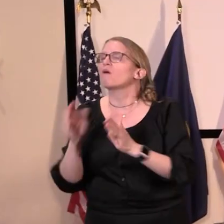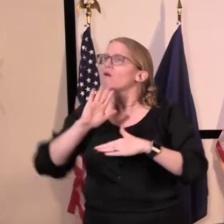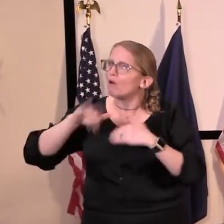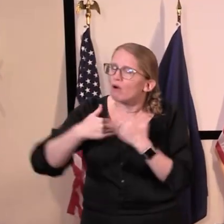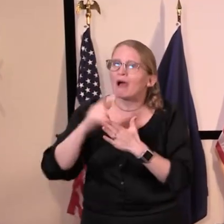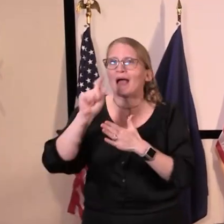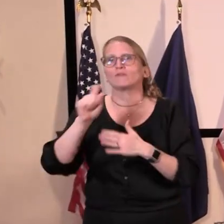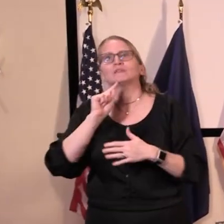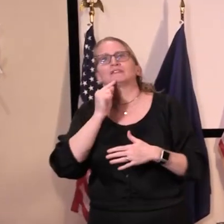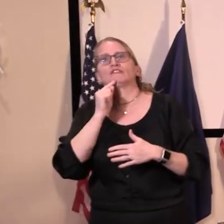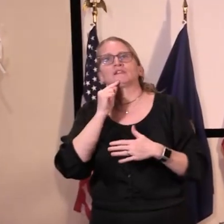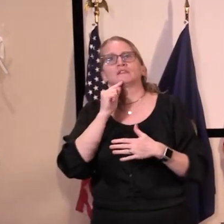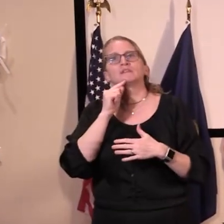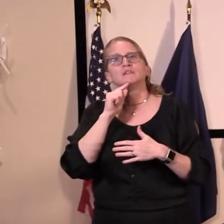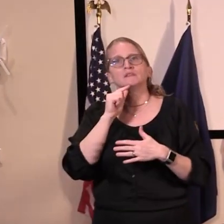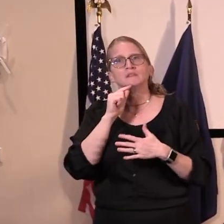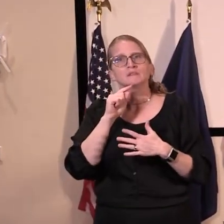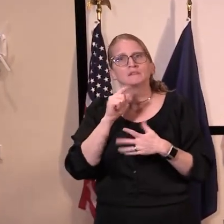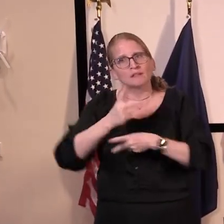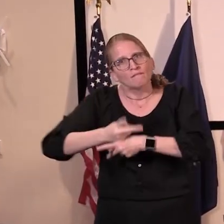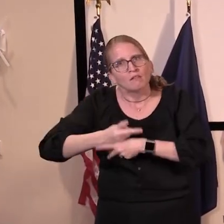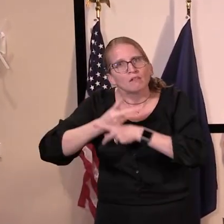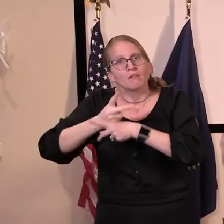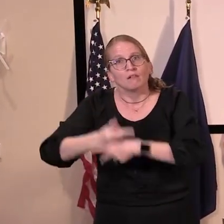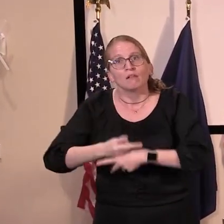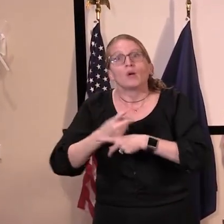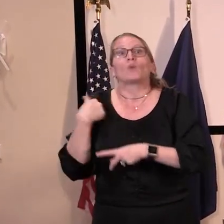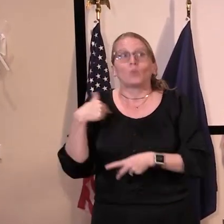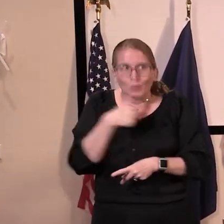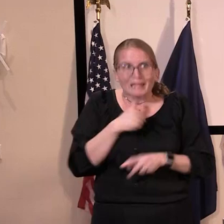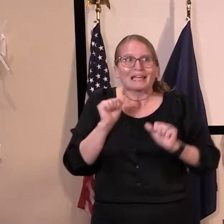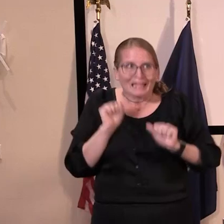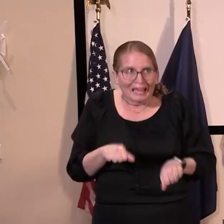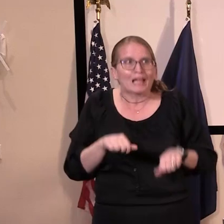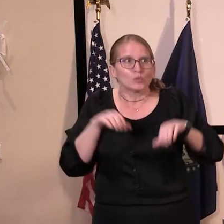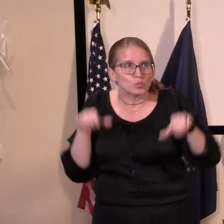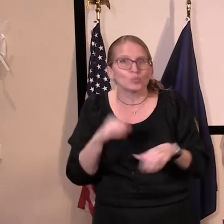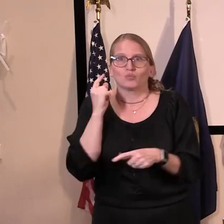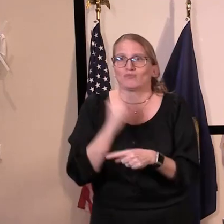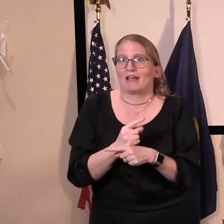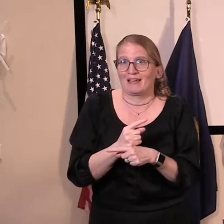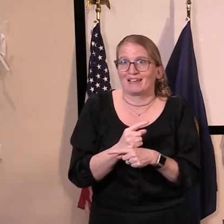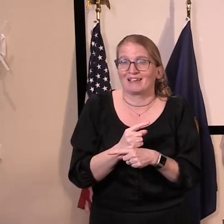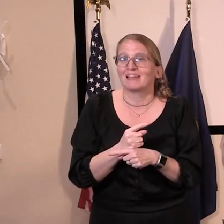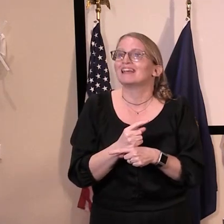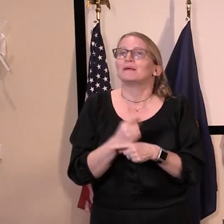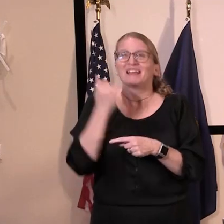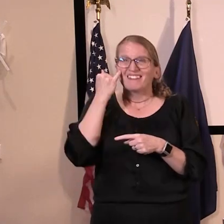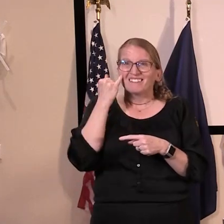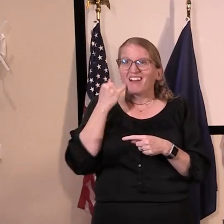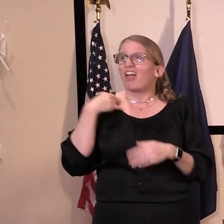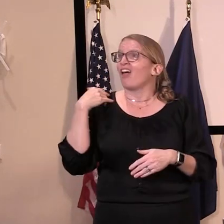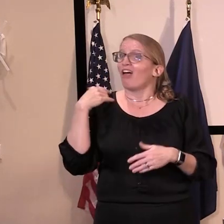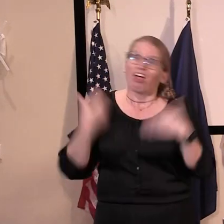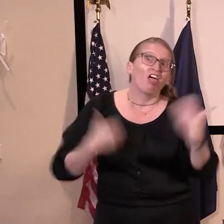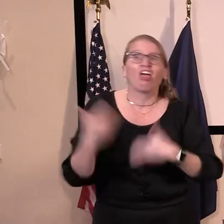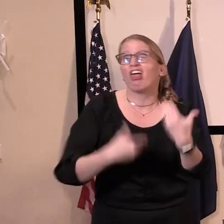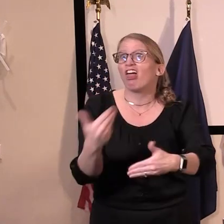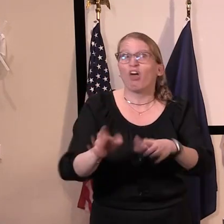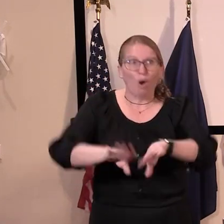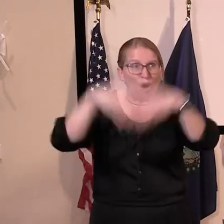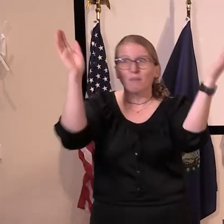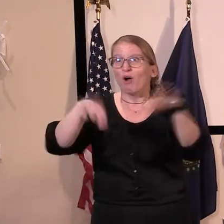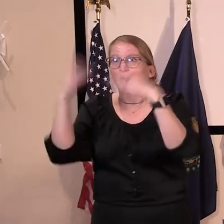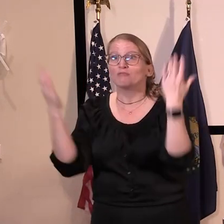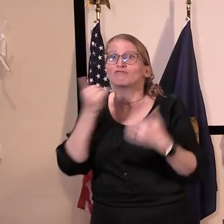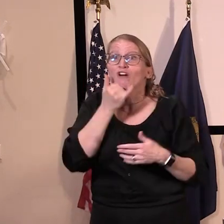This is literally in our hands and we have to do this right because we don't want to lose ground or change the trajectory we're on.